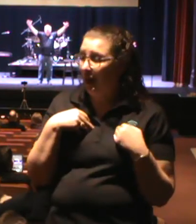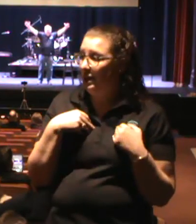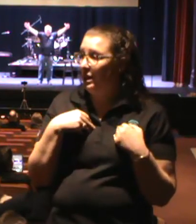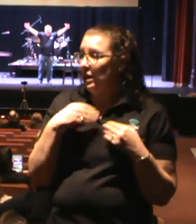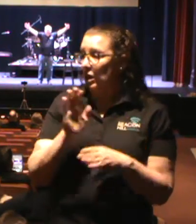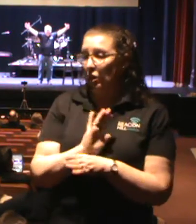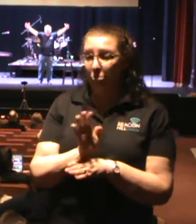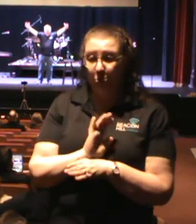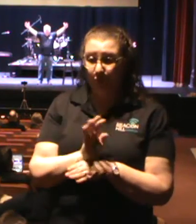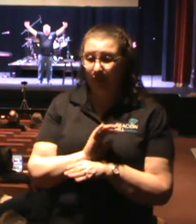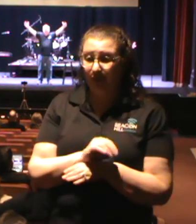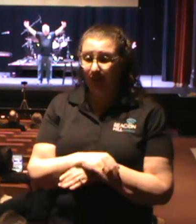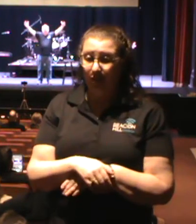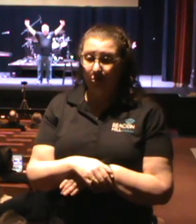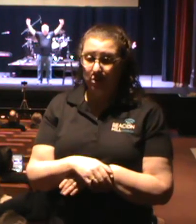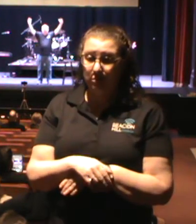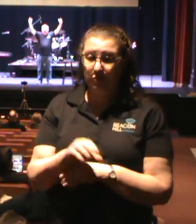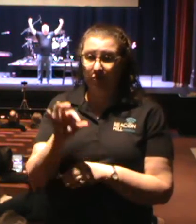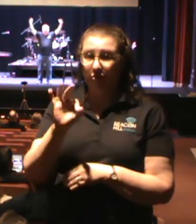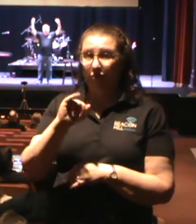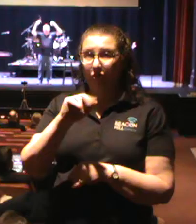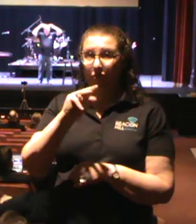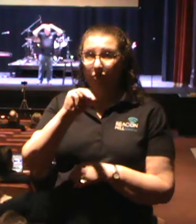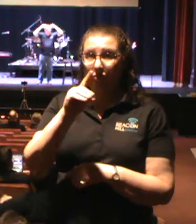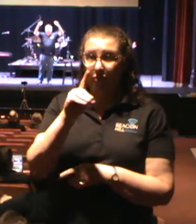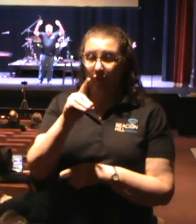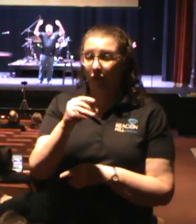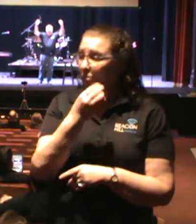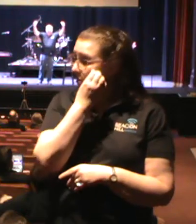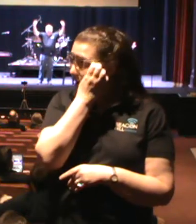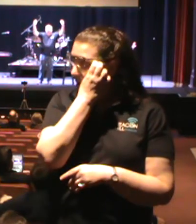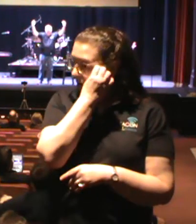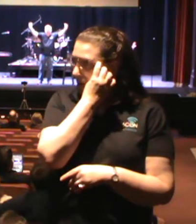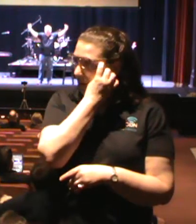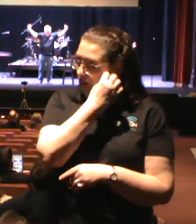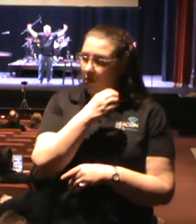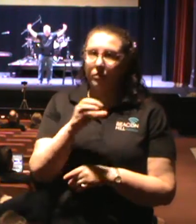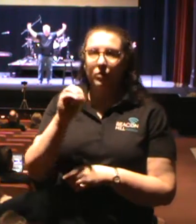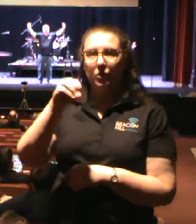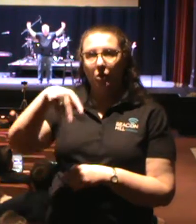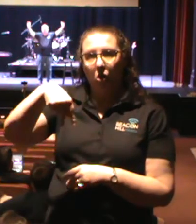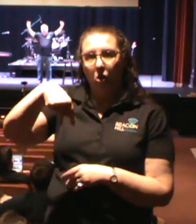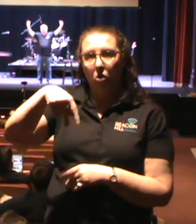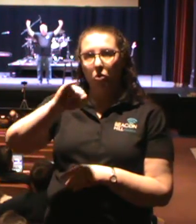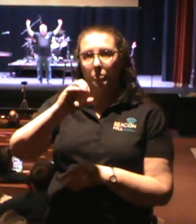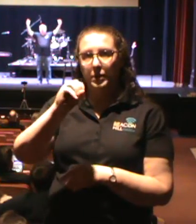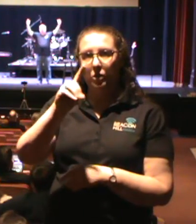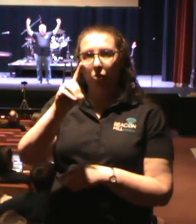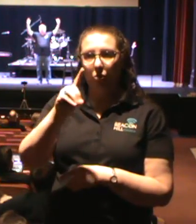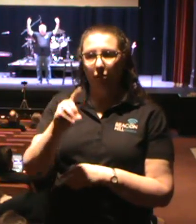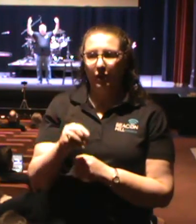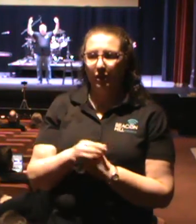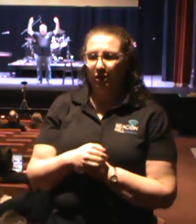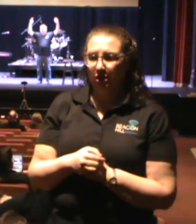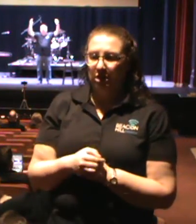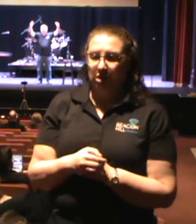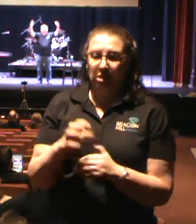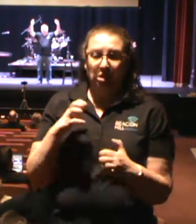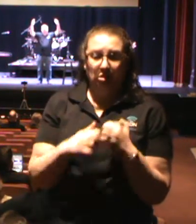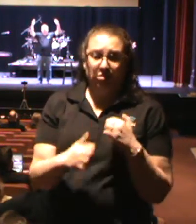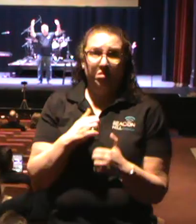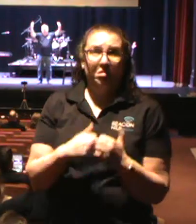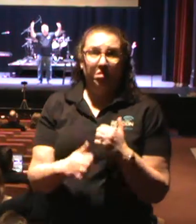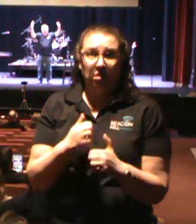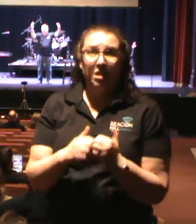being the opioid crisis. You know that Hopewell is the opioid capital of the East Coast? So we have